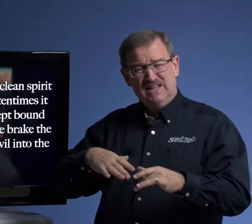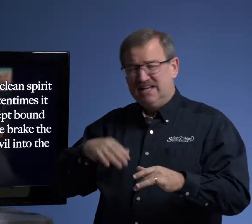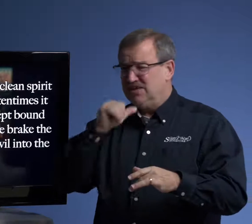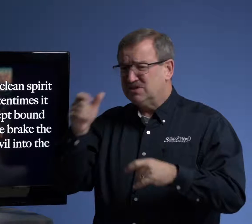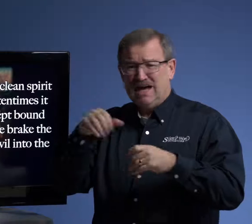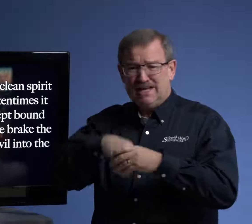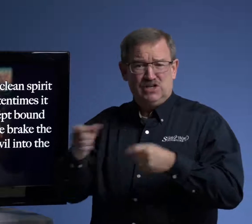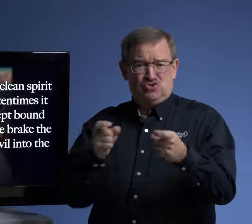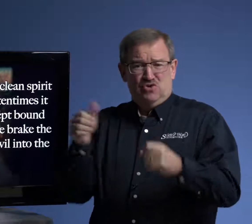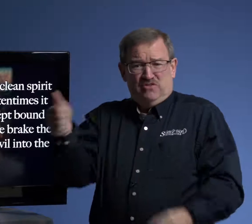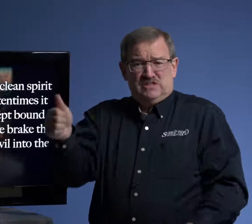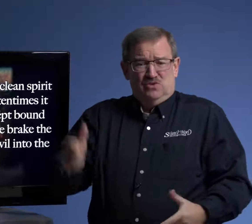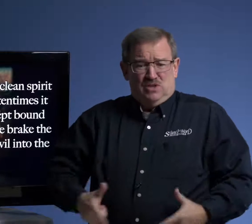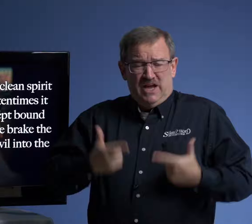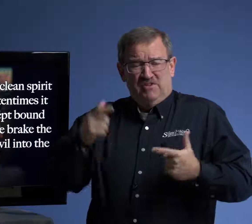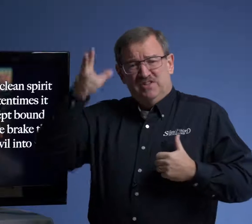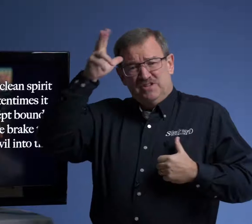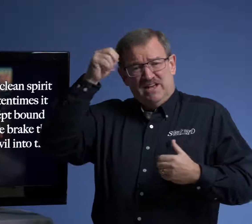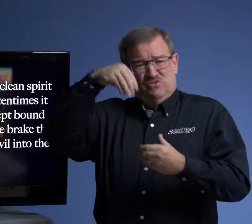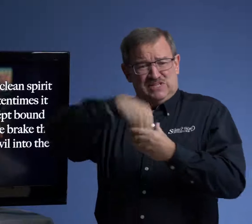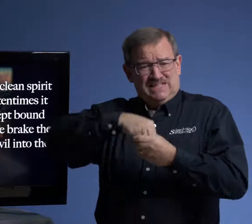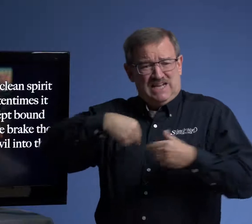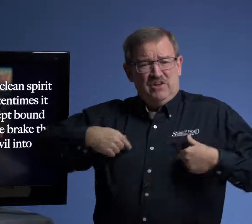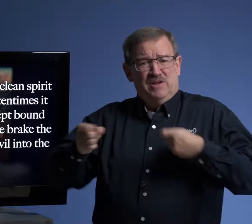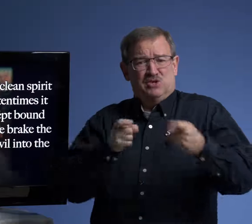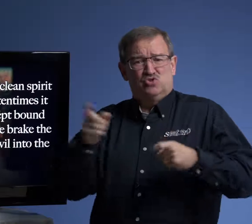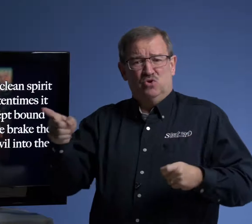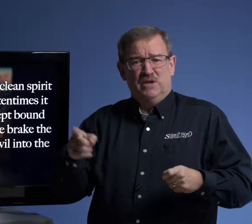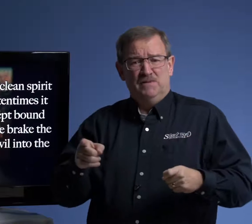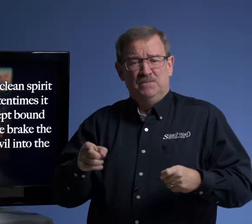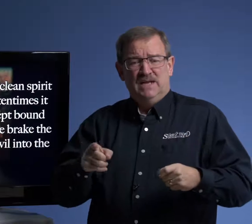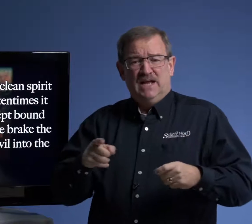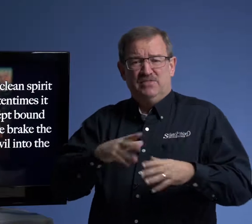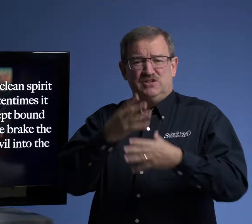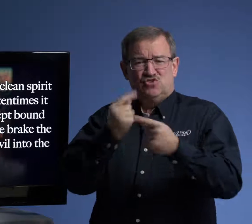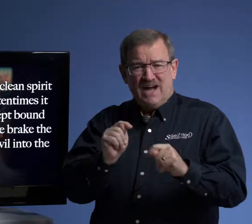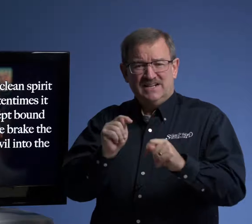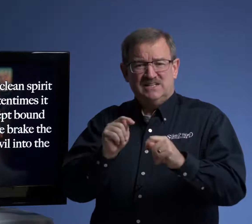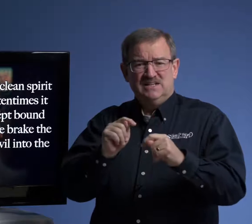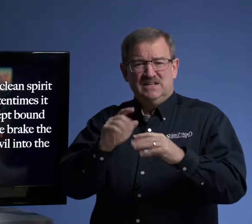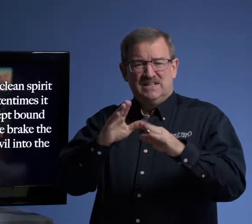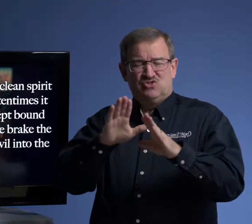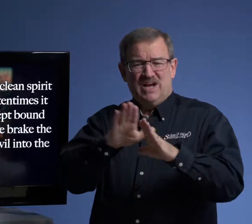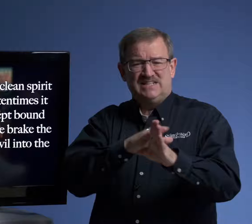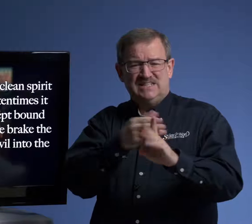He was not in control of his own life. The devil's inside of him controlled him. And they tried to, they tried to